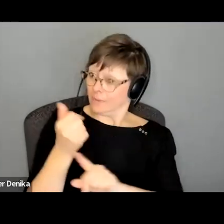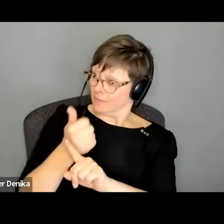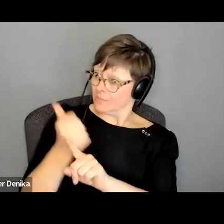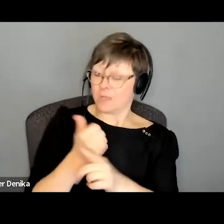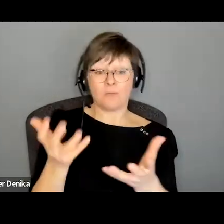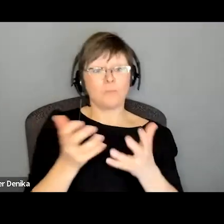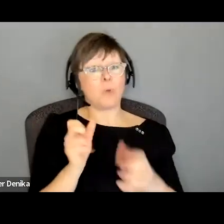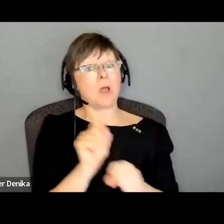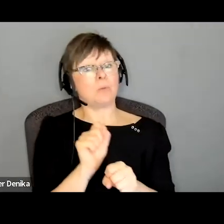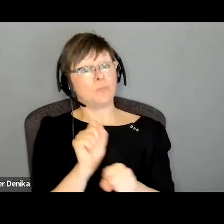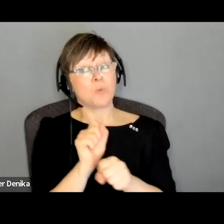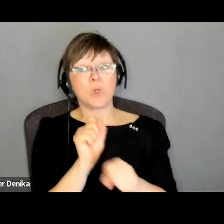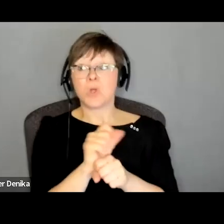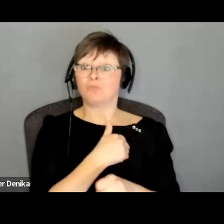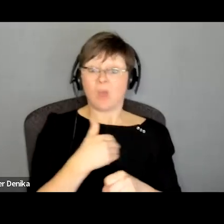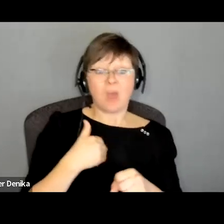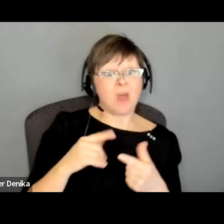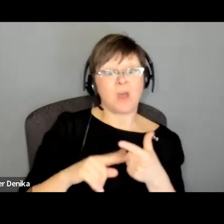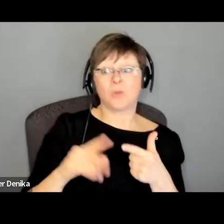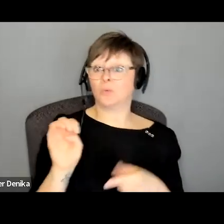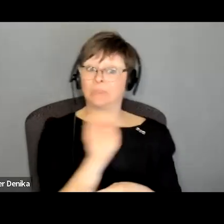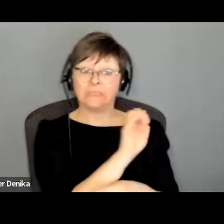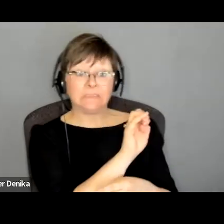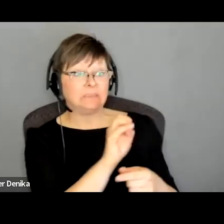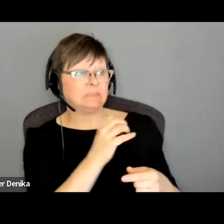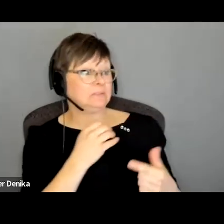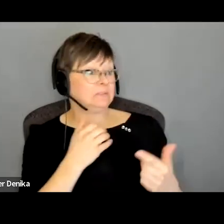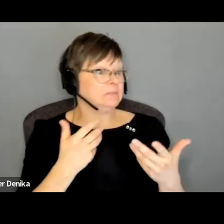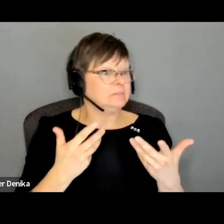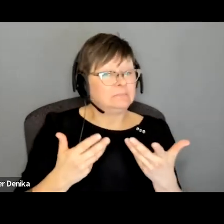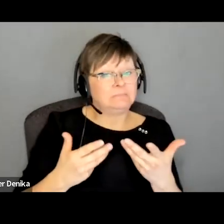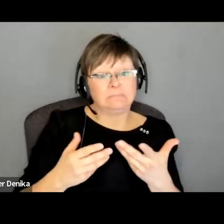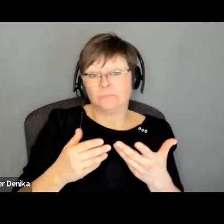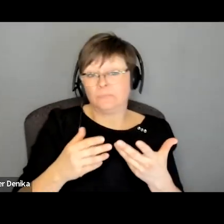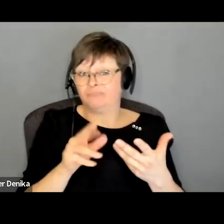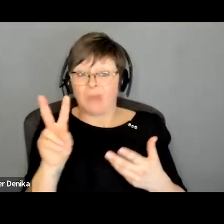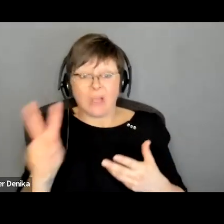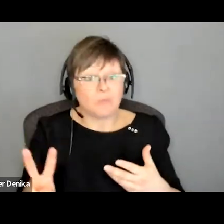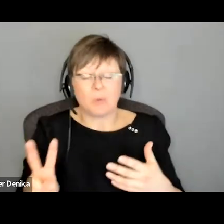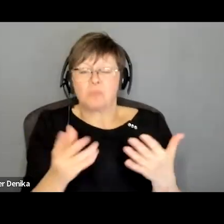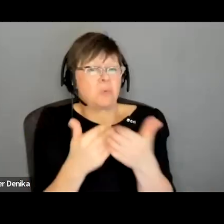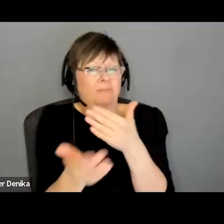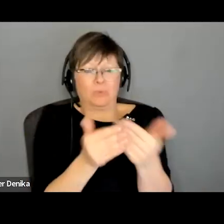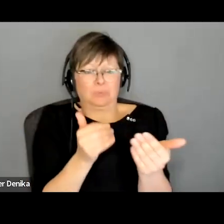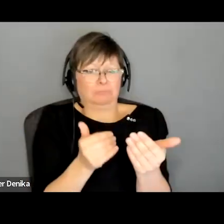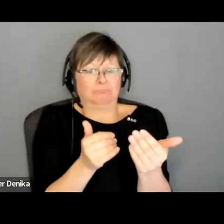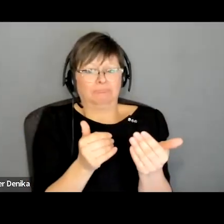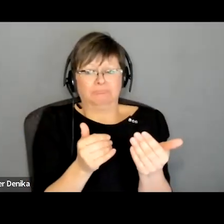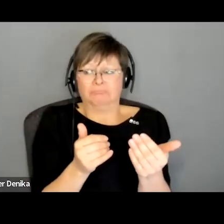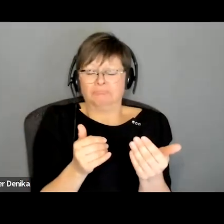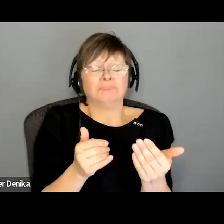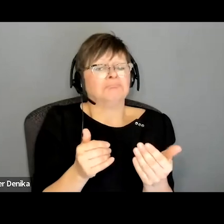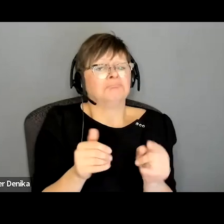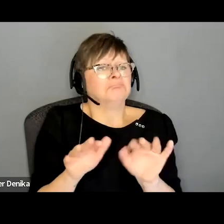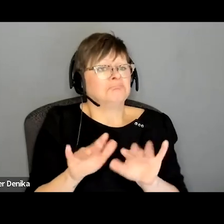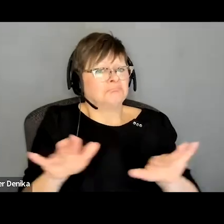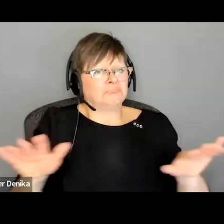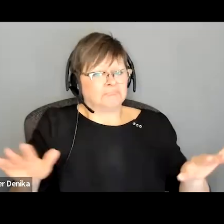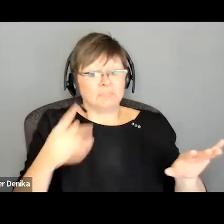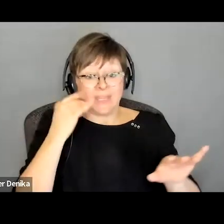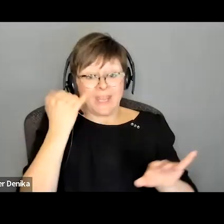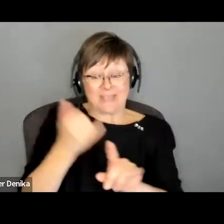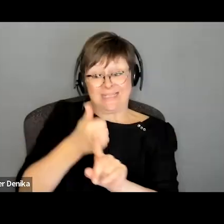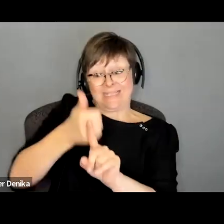or the east coast or montreal or wherever that may be so i would um call those people if it's a self-tape i